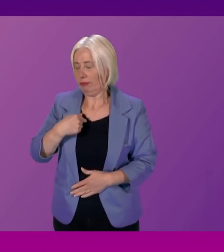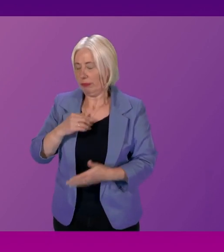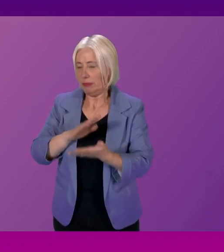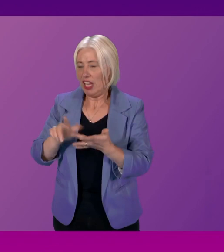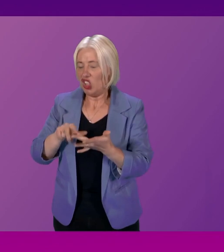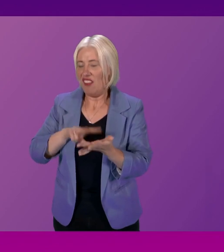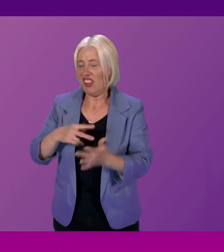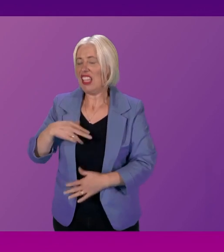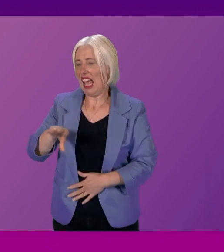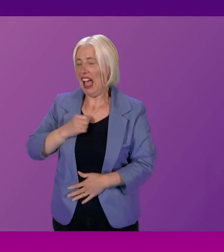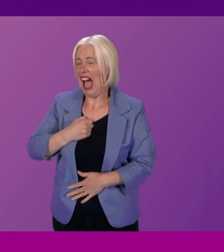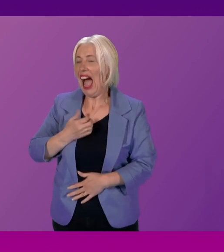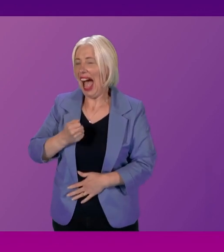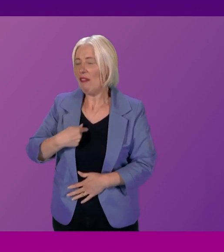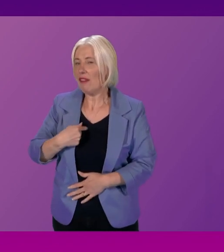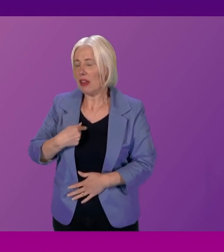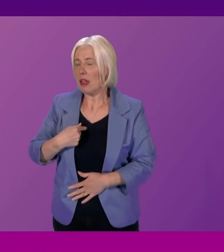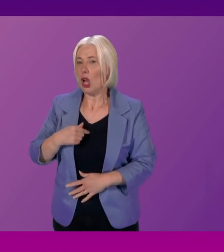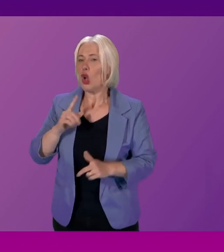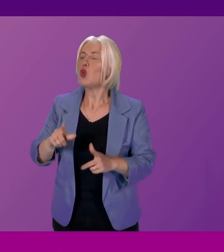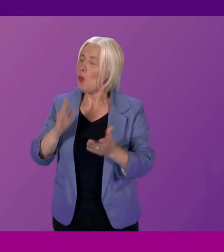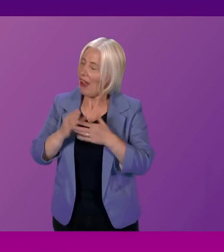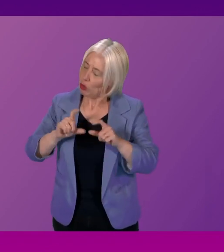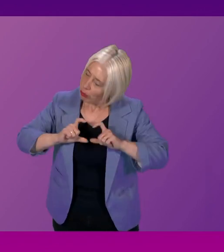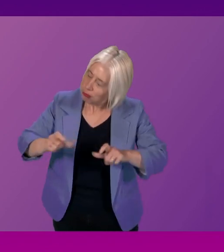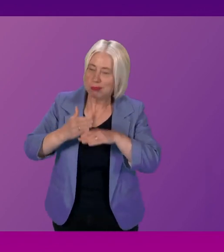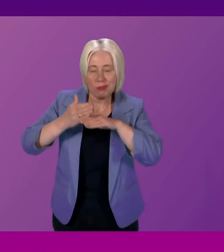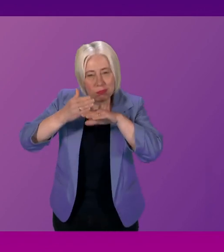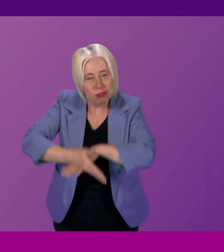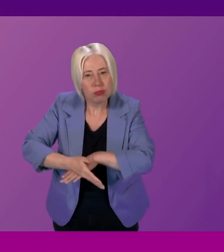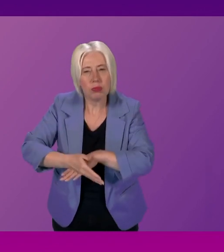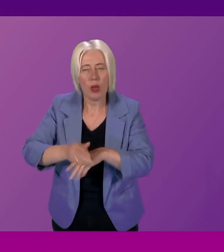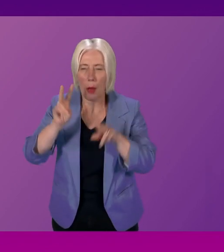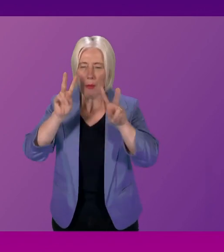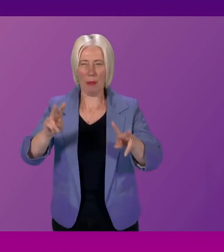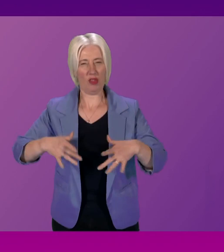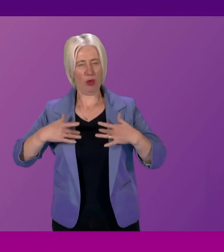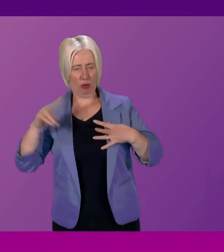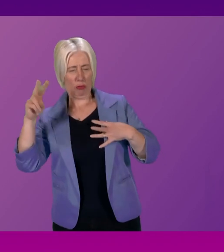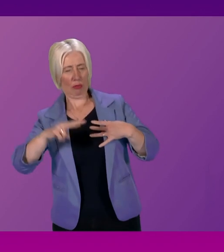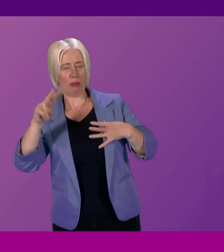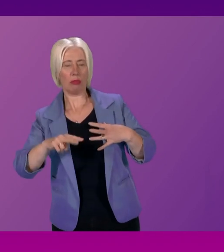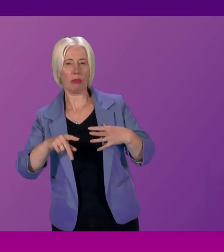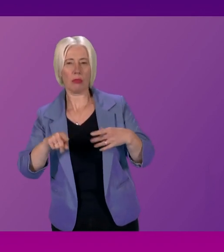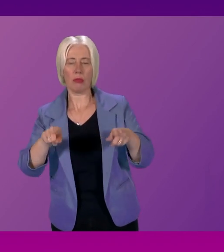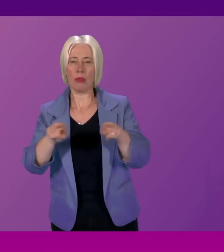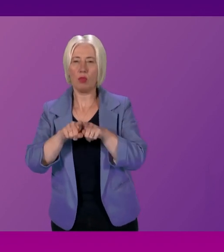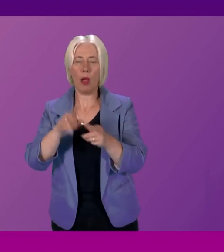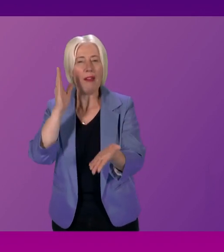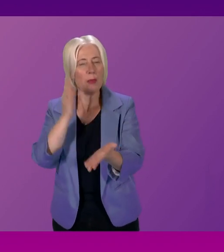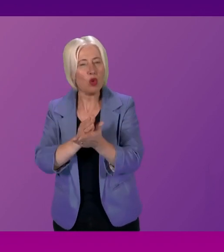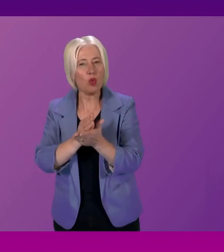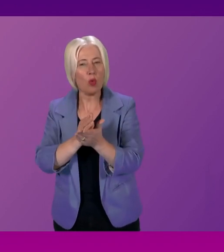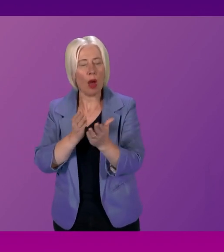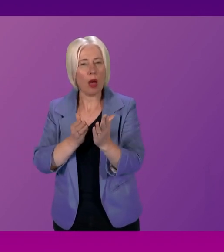positive. So work is still required, very much required, to challenge misconceptions while also improving access to testing,